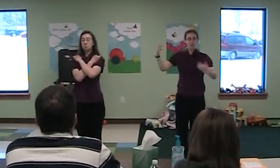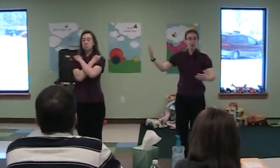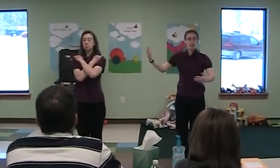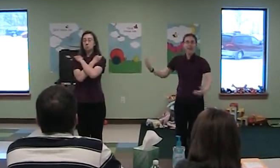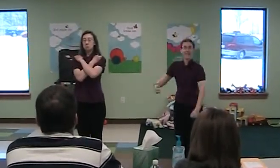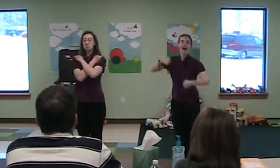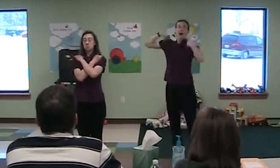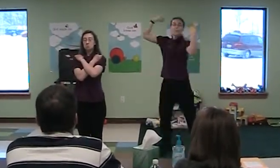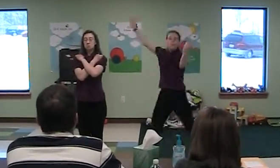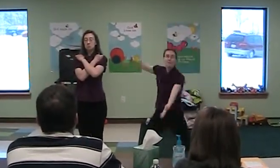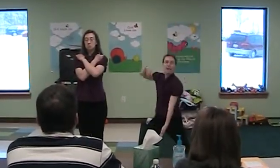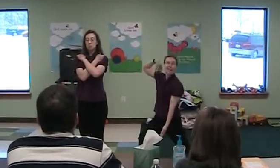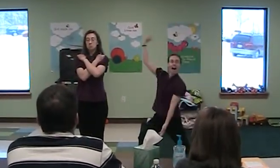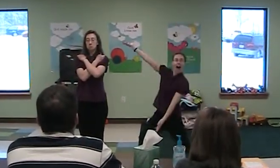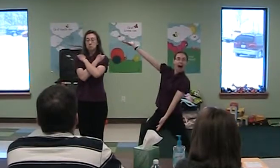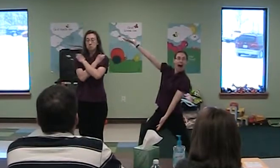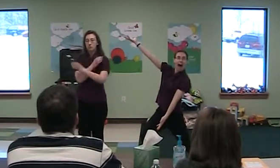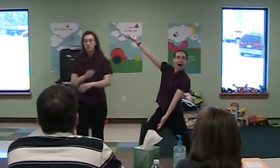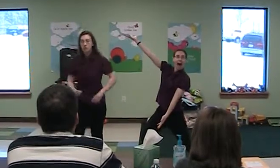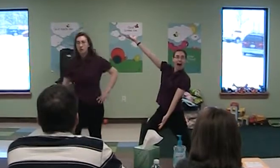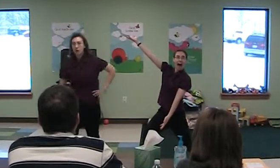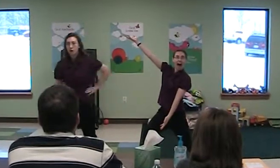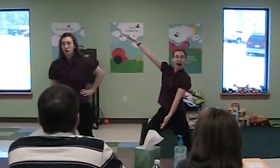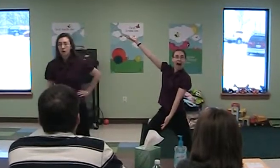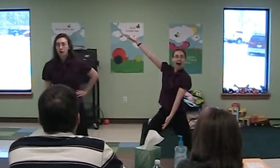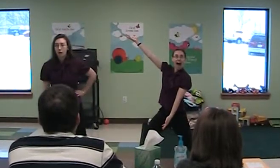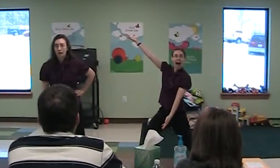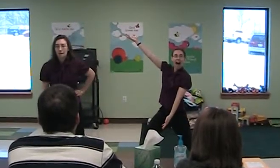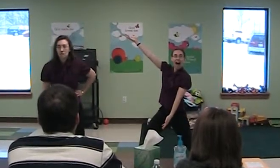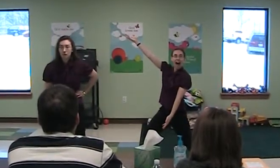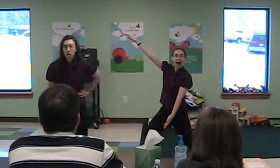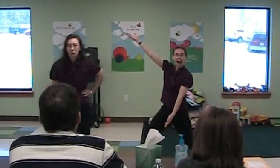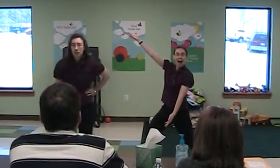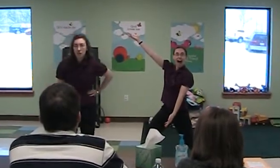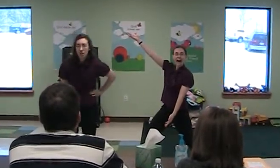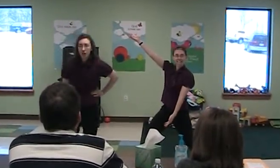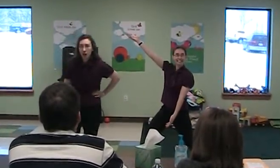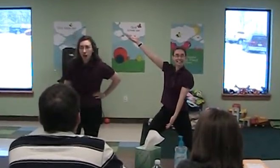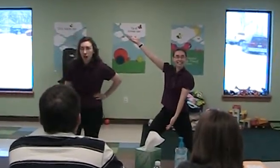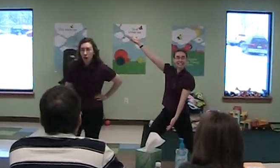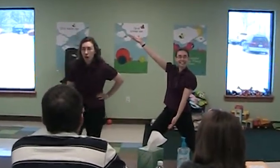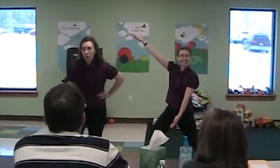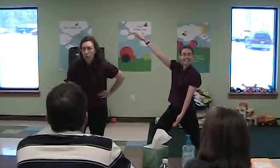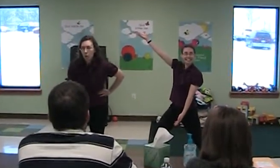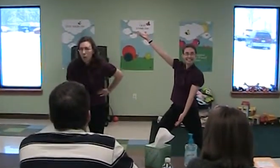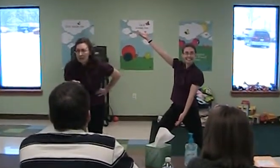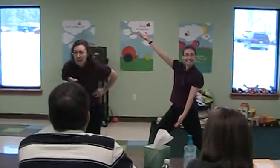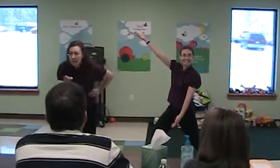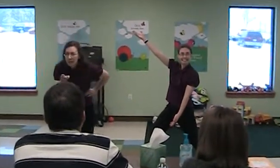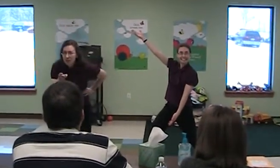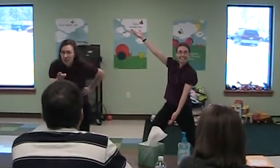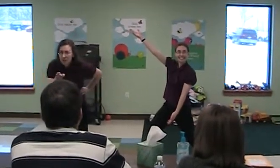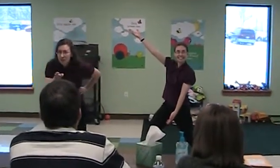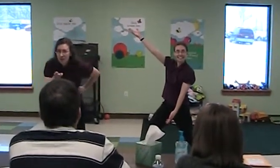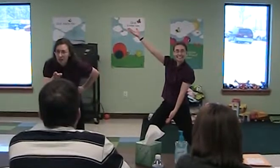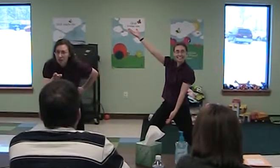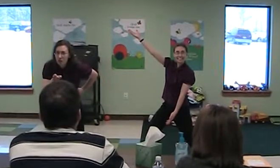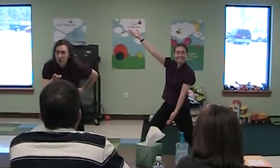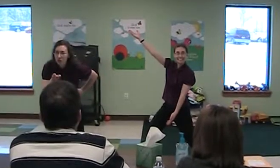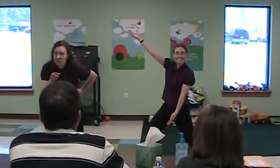Mummy! Mummy! Uh, Ferguson? What did I understand you to say the gentleman's